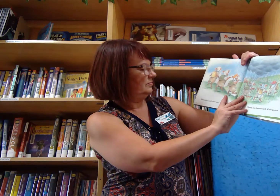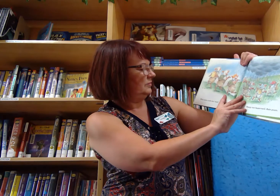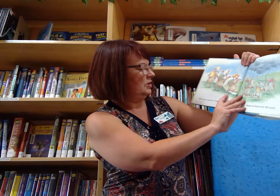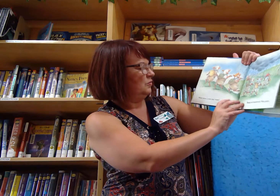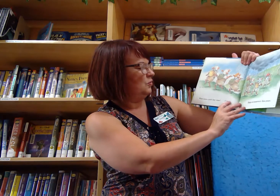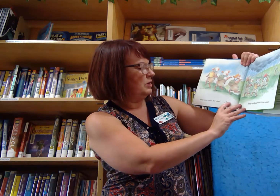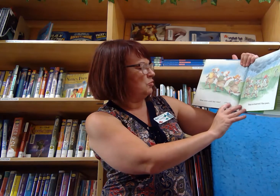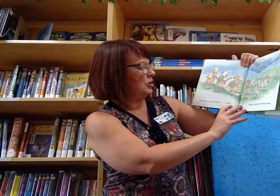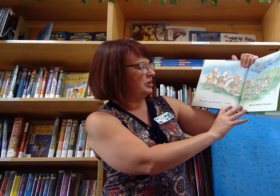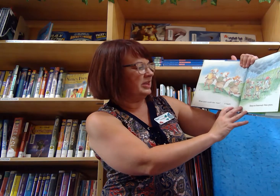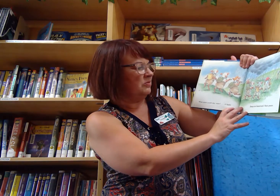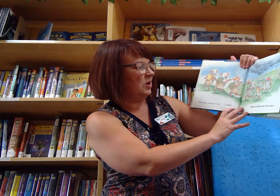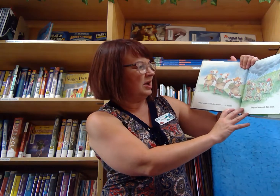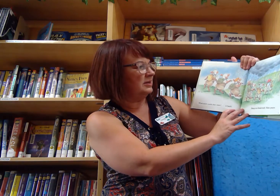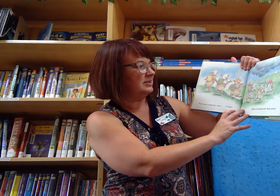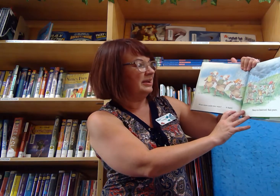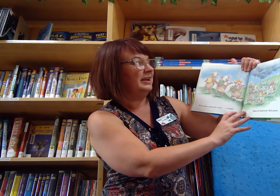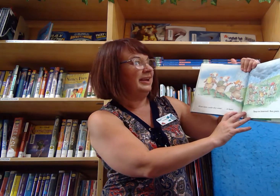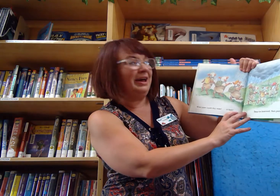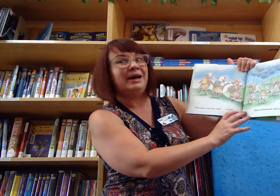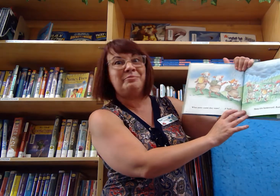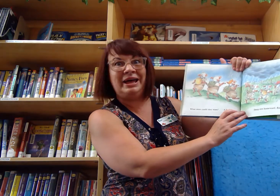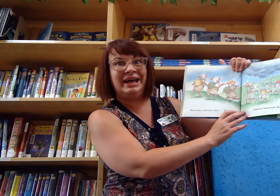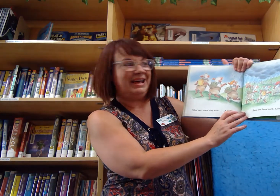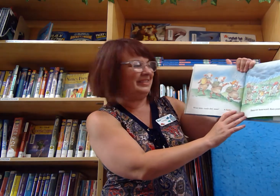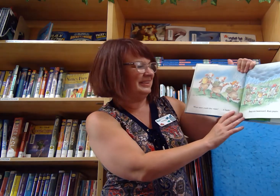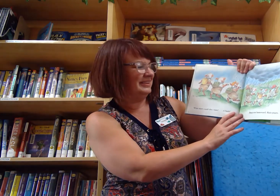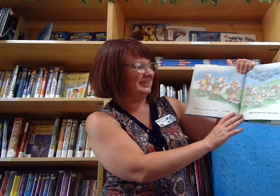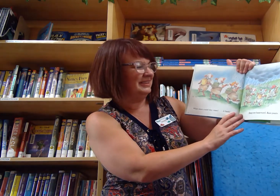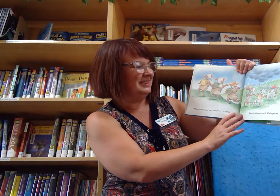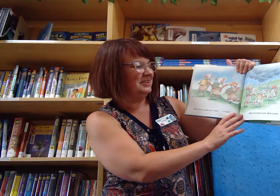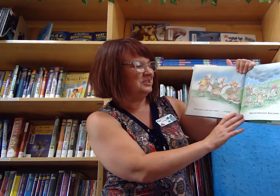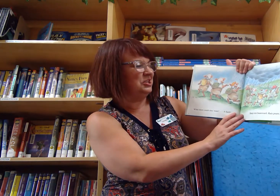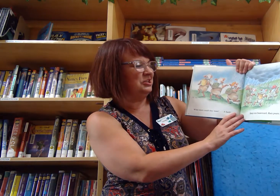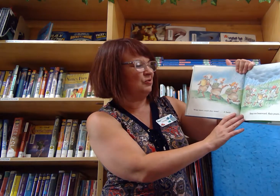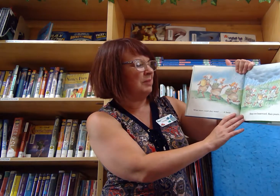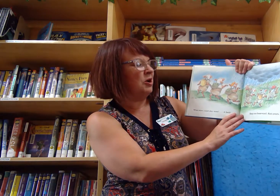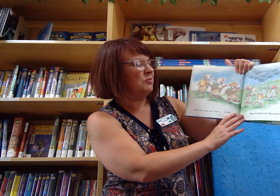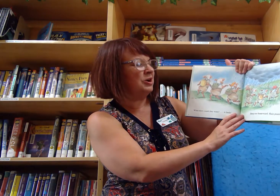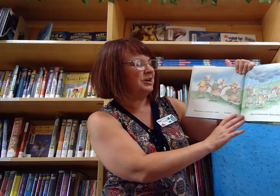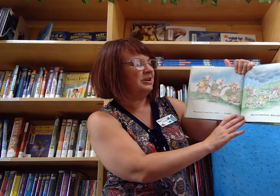What more could they want? A bath. Sheep trapped homeward.